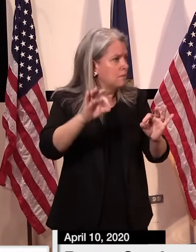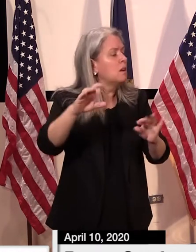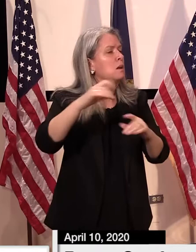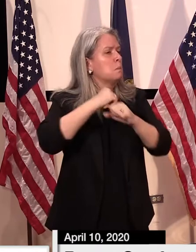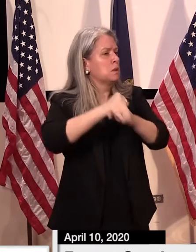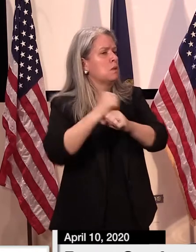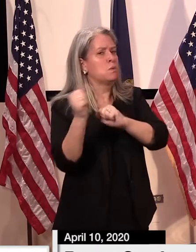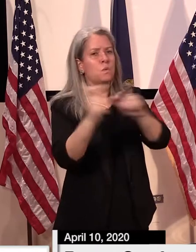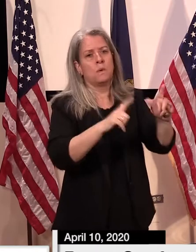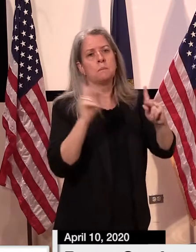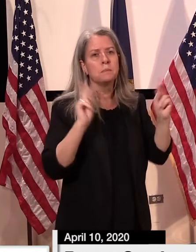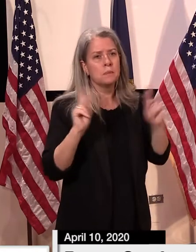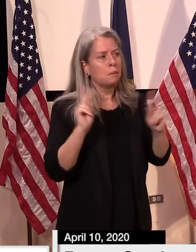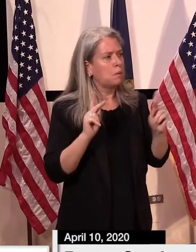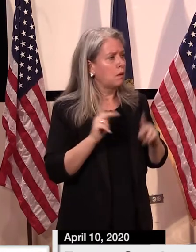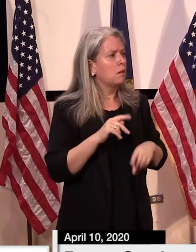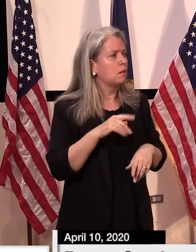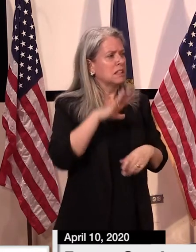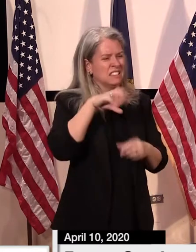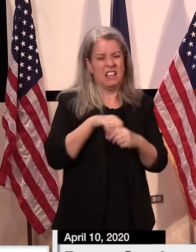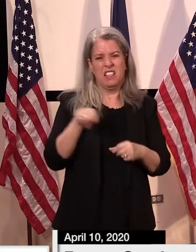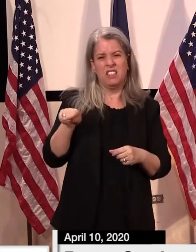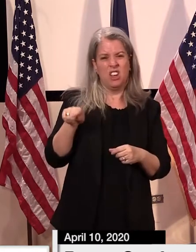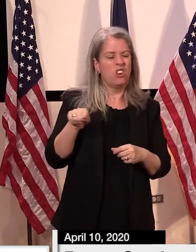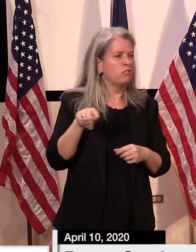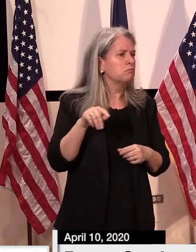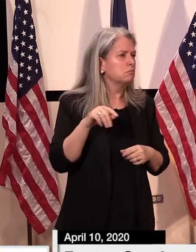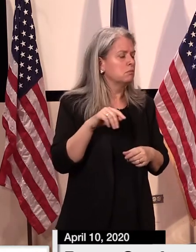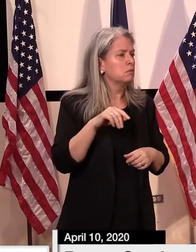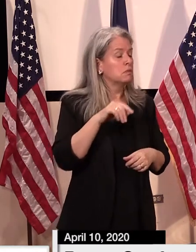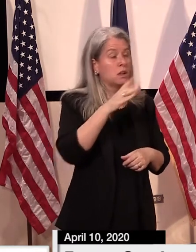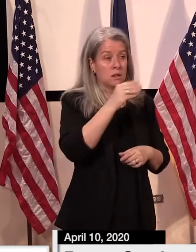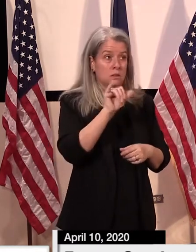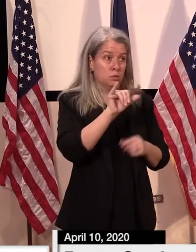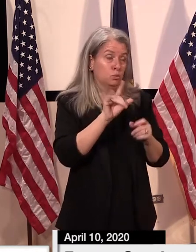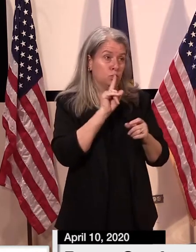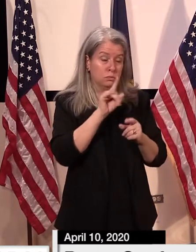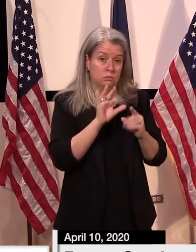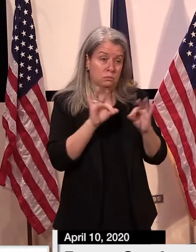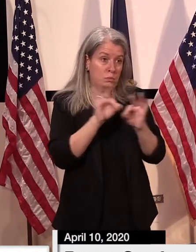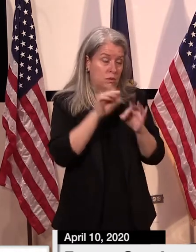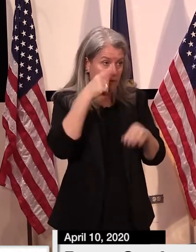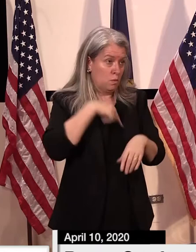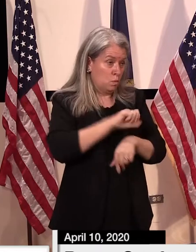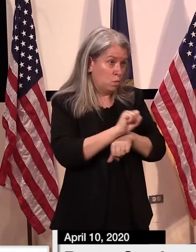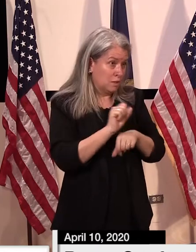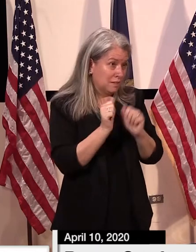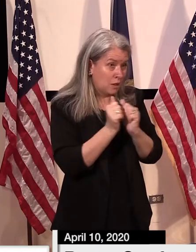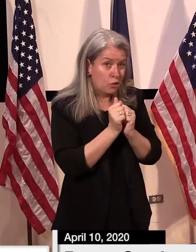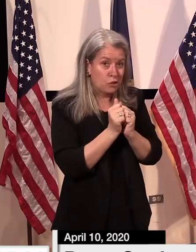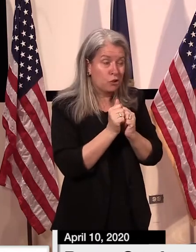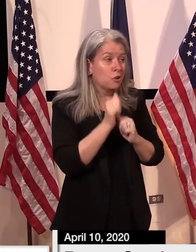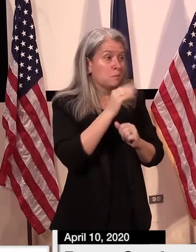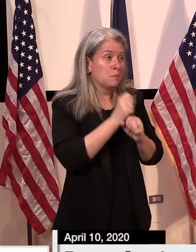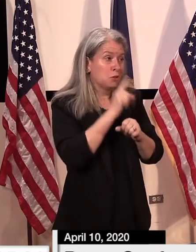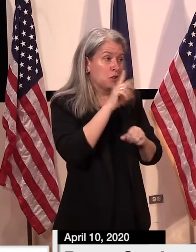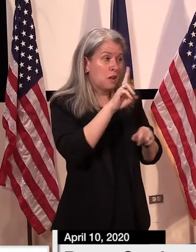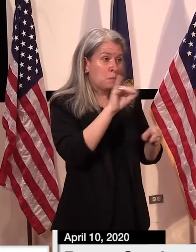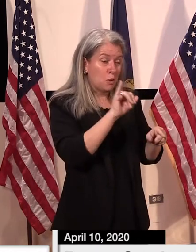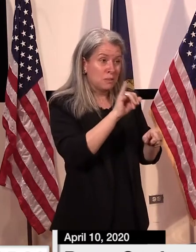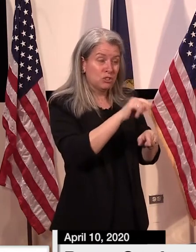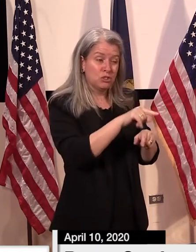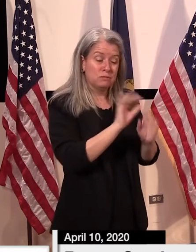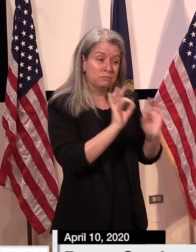along the way. But it makes it even more important that we work on our unemployment insurance